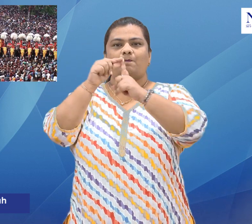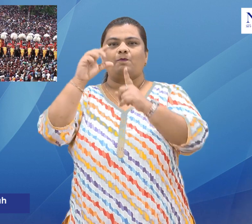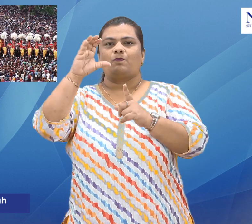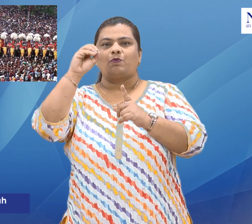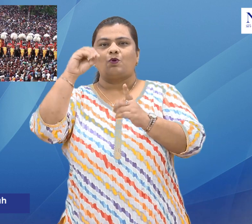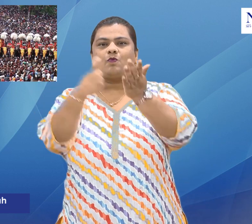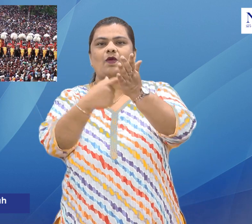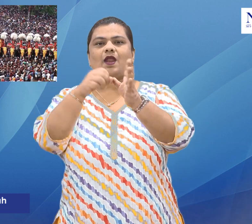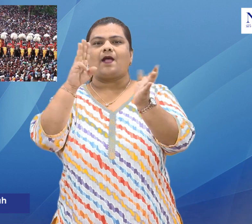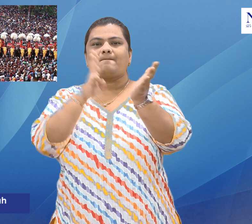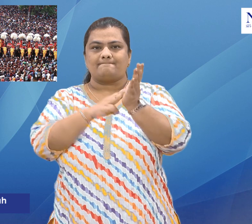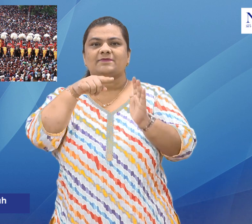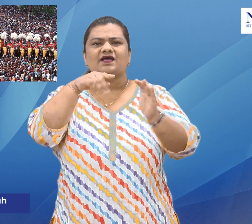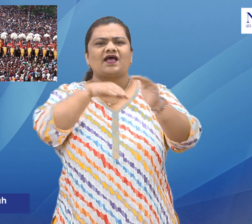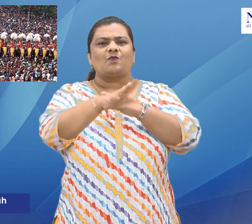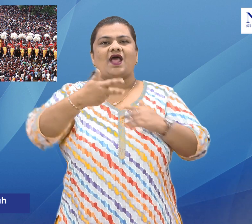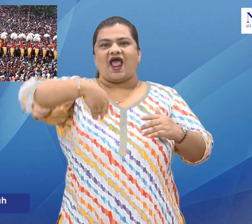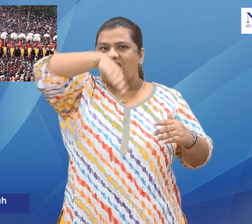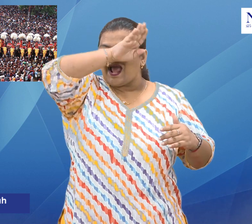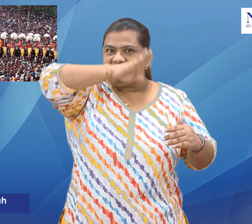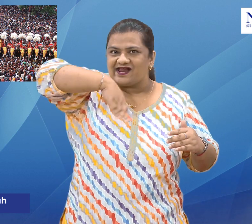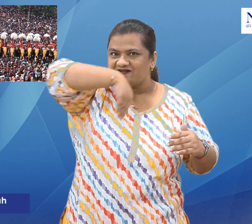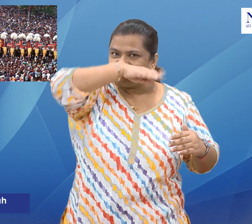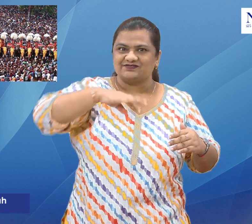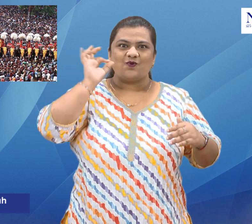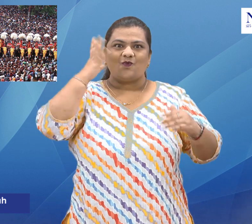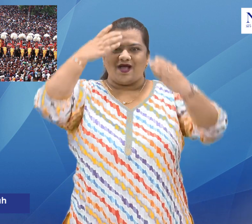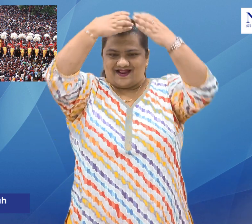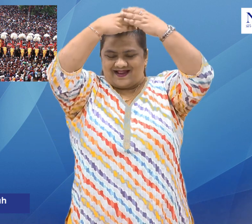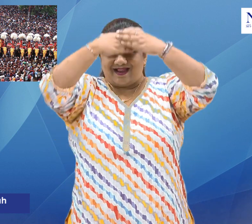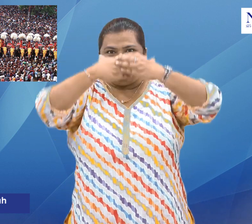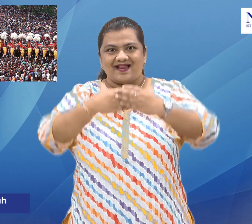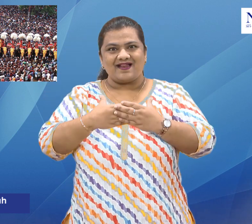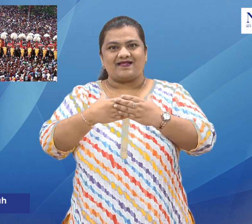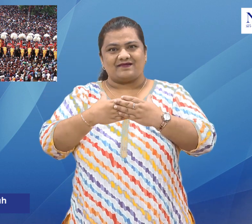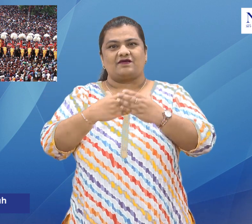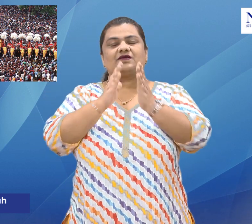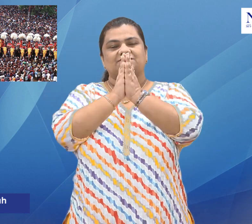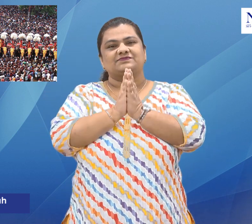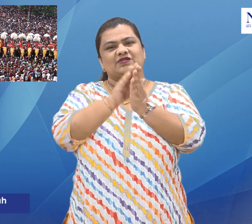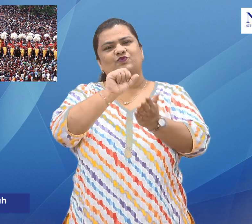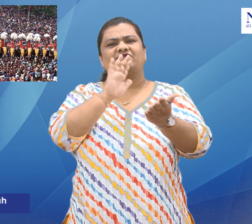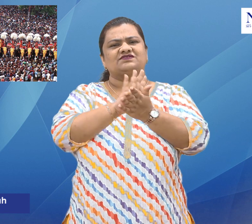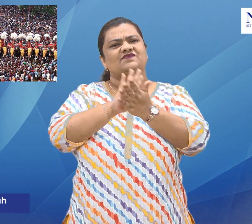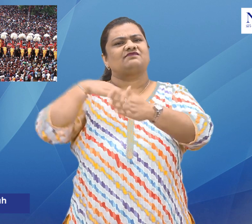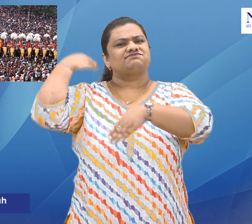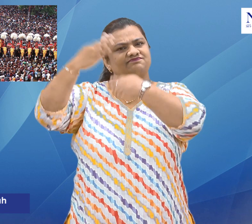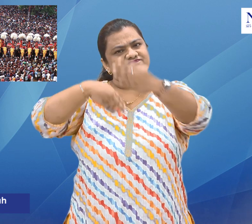May 10. Celebrated after a gap of two years due to the COVID pandemic, people thronged the Maidan to sock in the Carnival